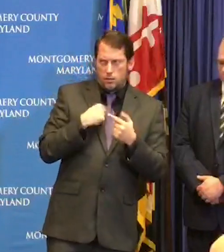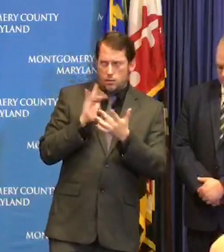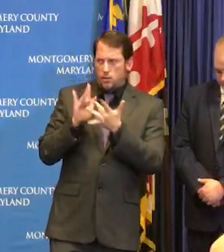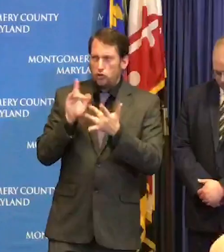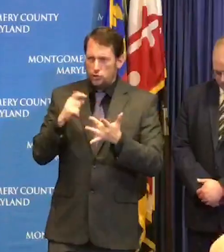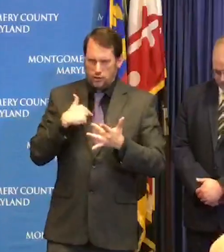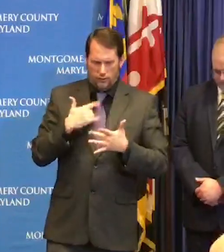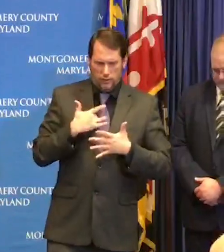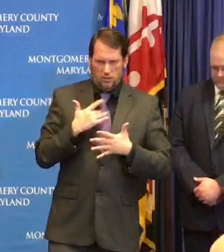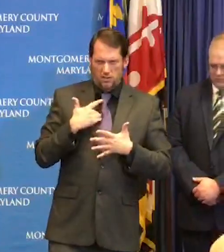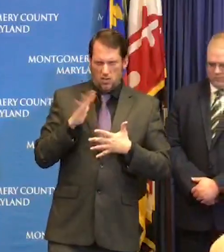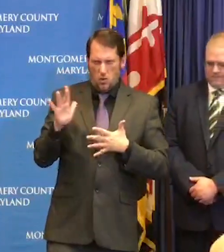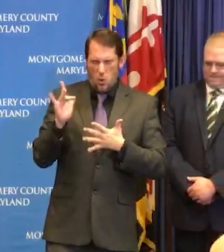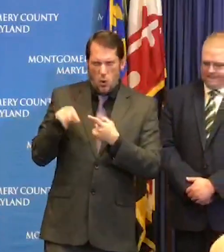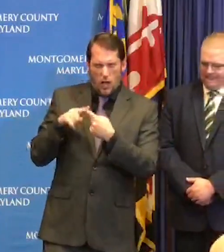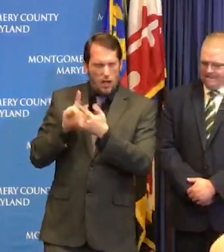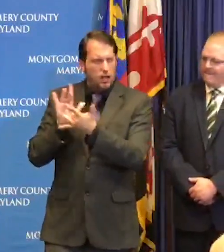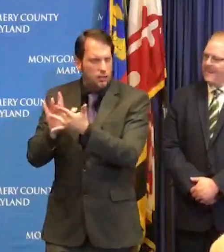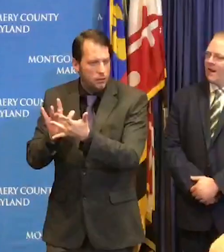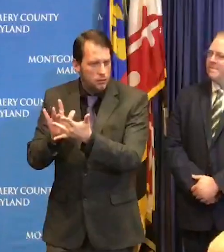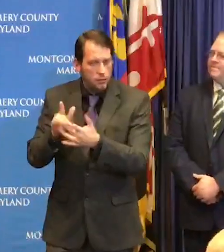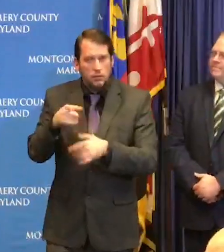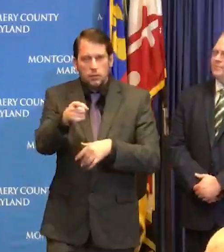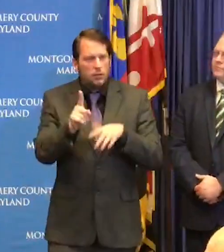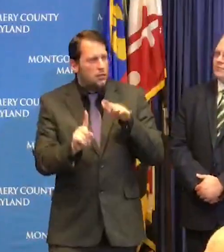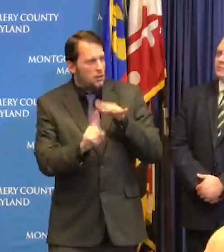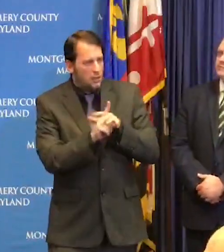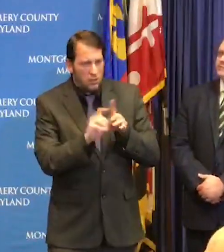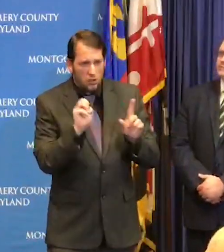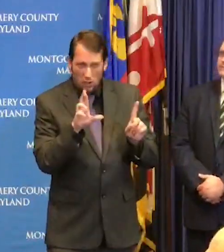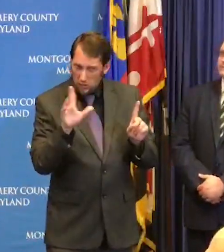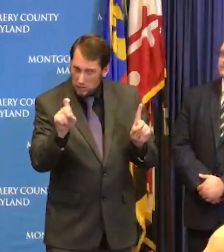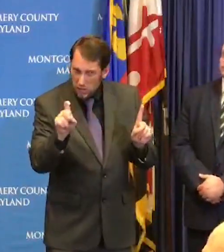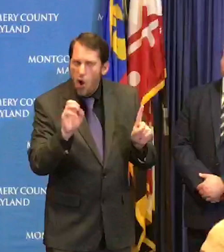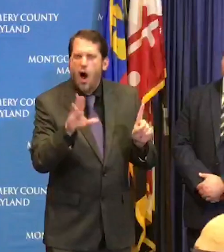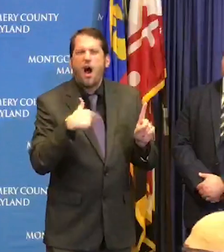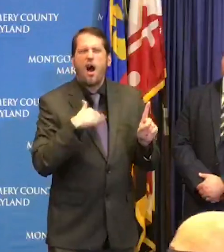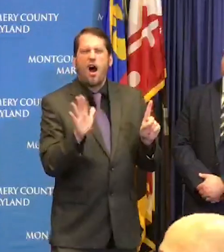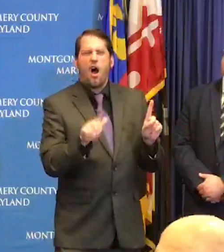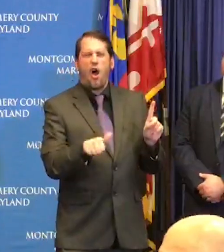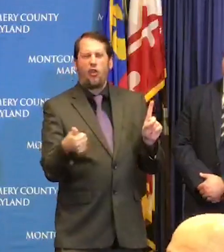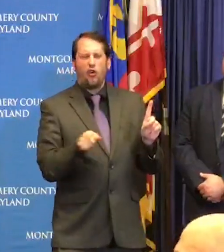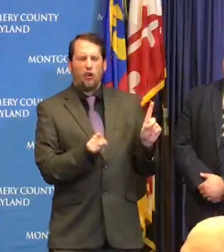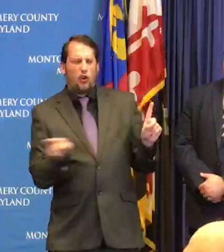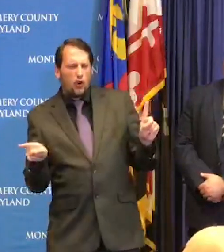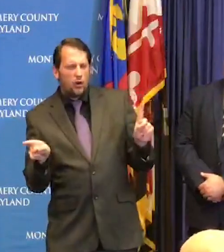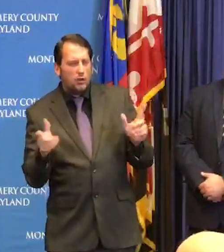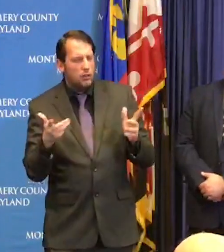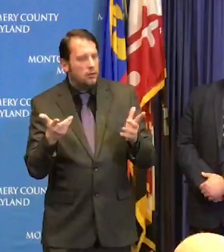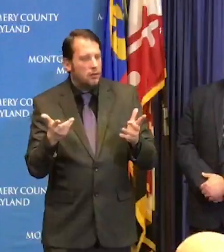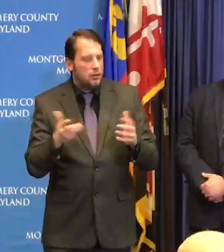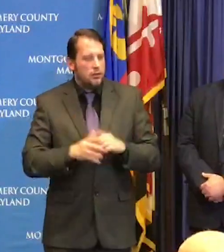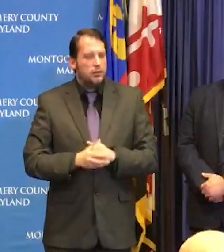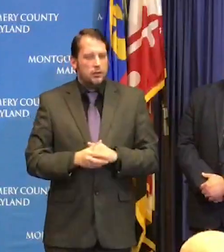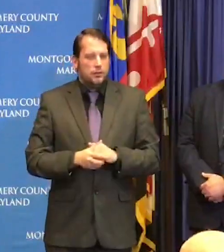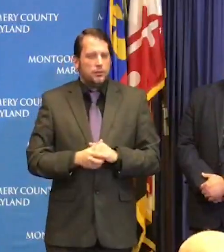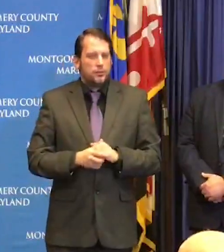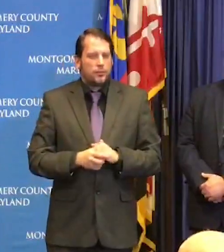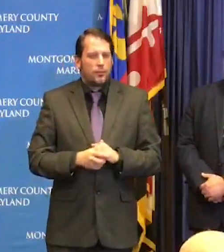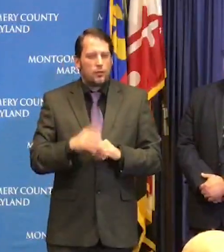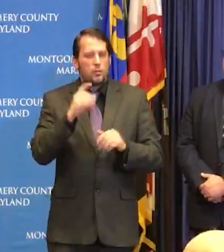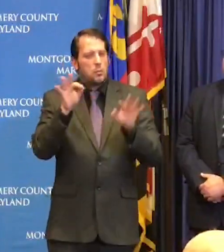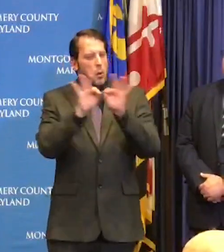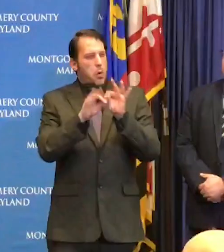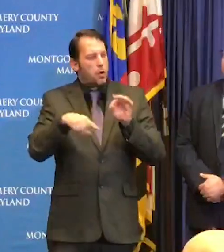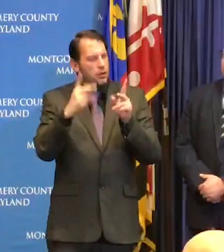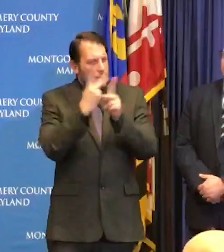directly to the emergency room as things potentially escalate and move forward it'll be important that the hospitals and the emergency